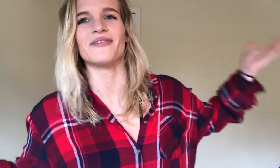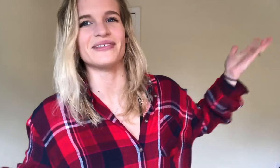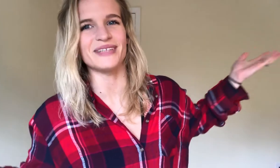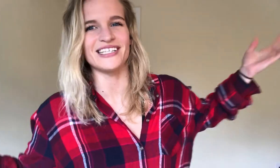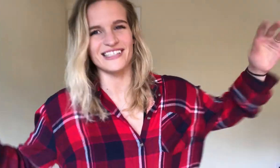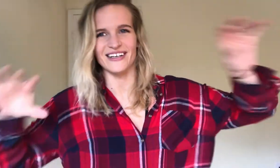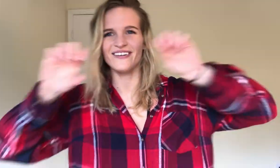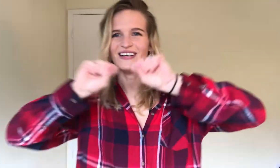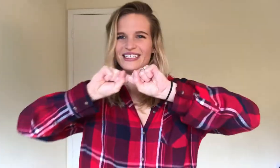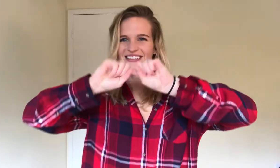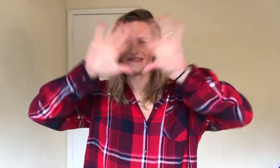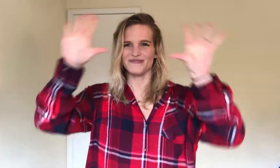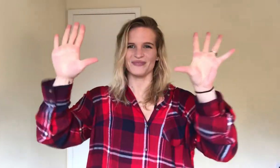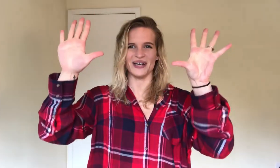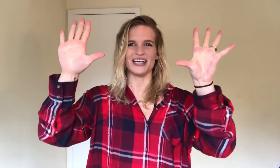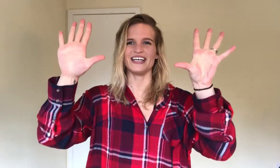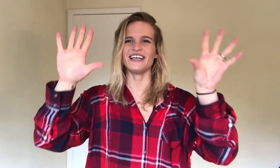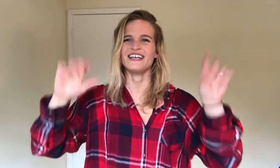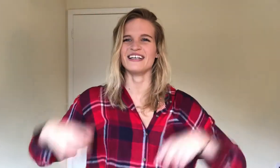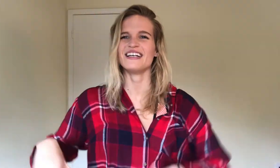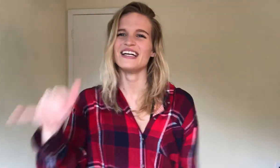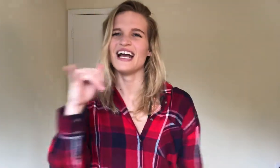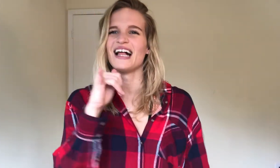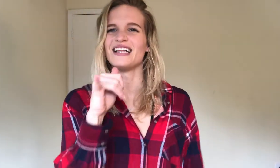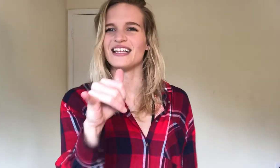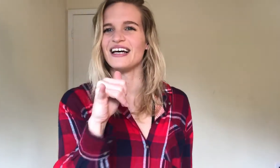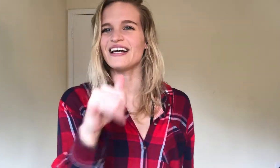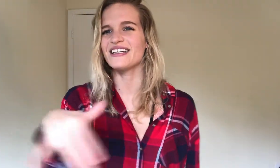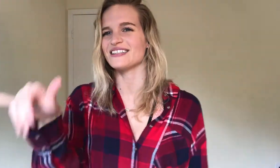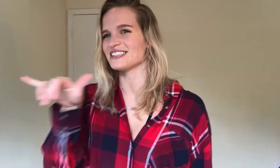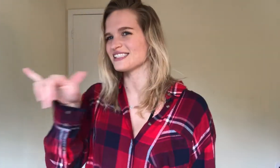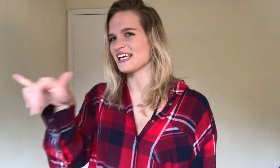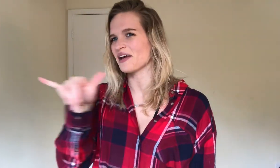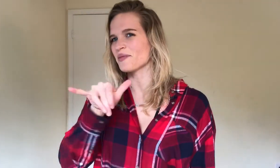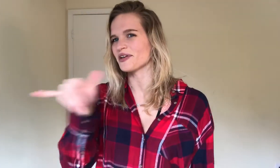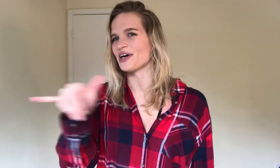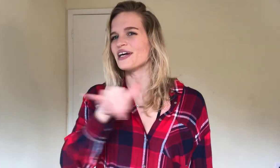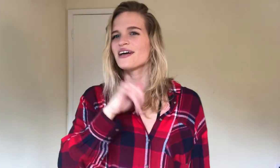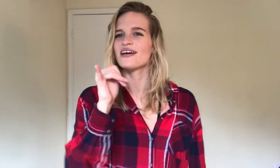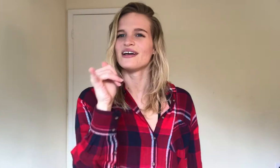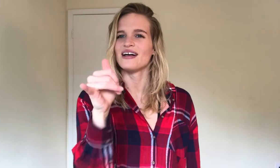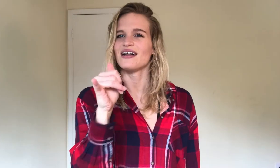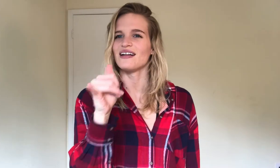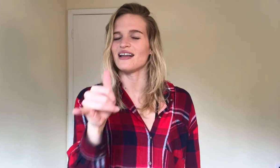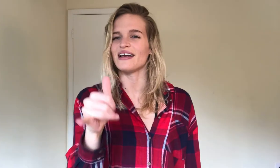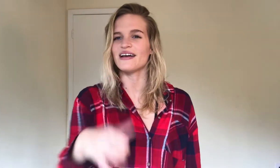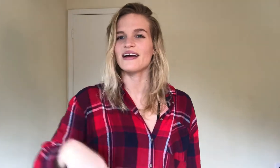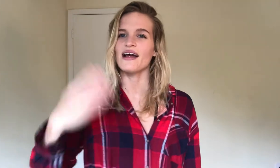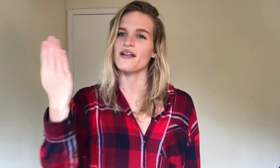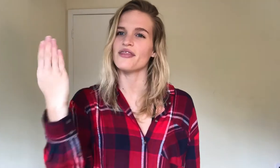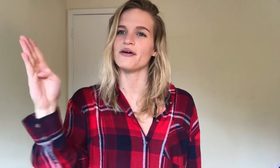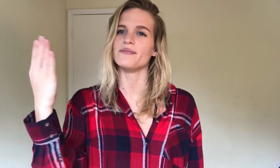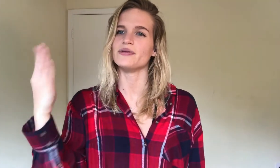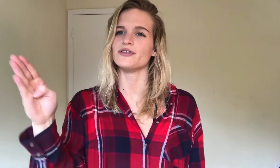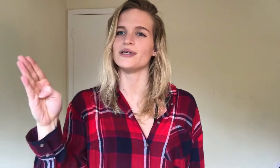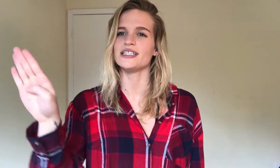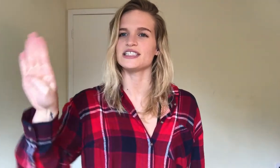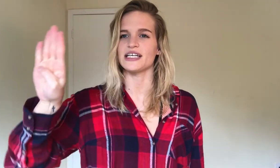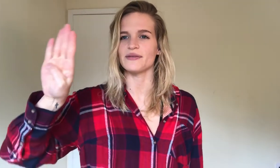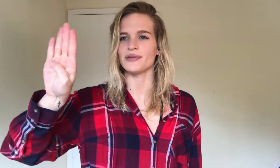would be, know, bright, like, this is same, we're like, like, the bluest, shake a